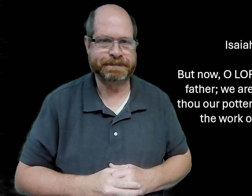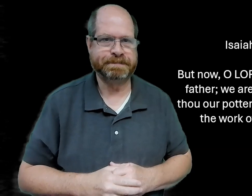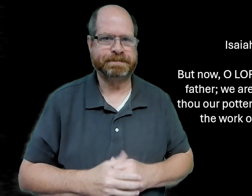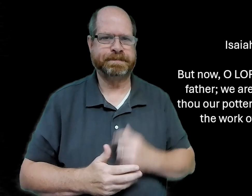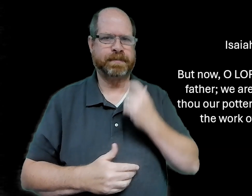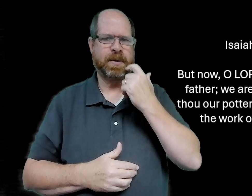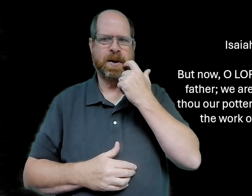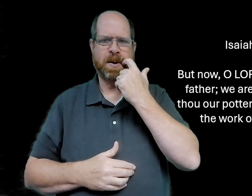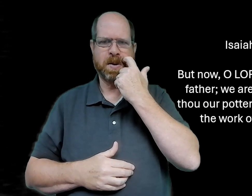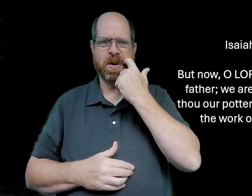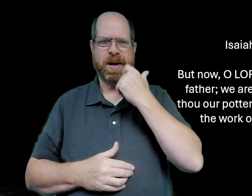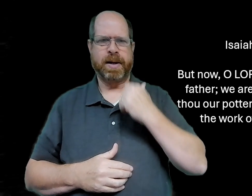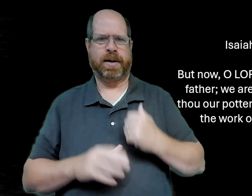all are the work of thy hand